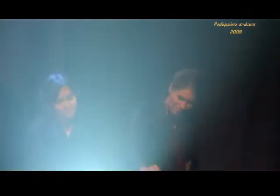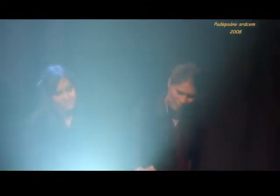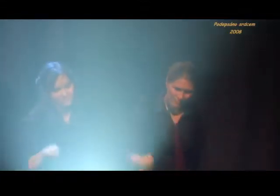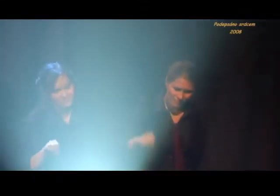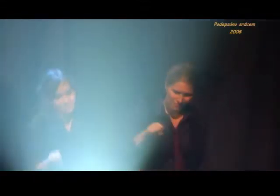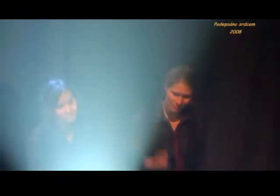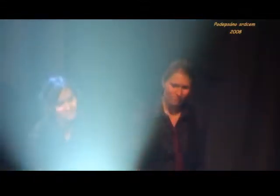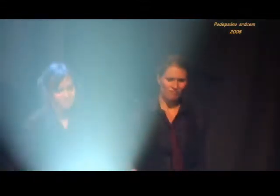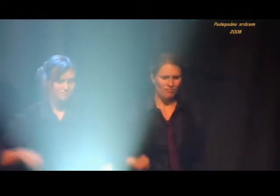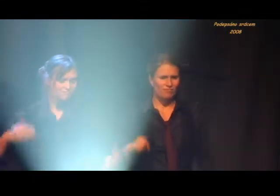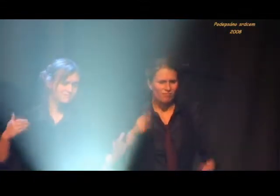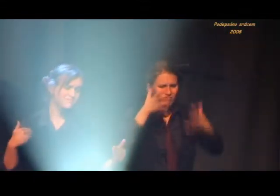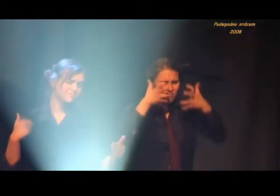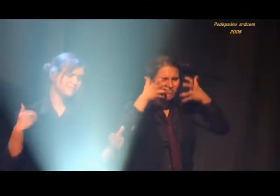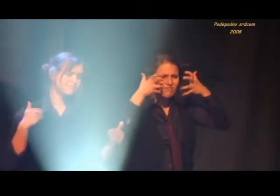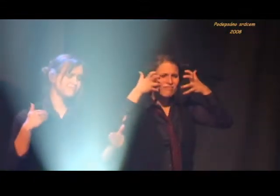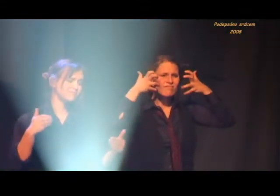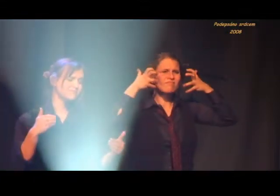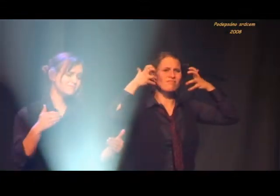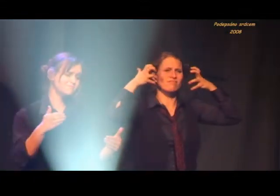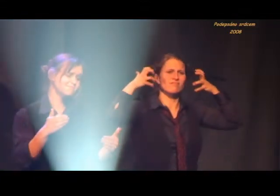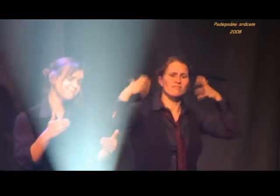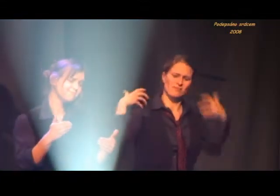than this, I did